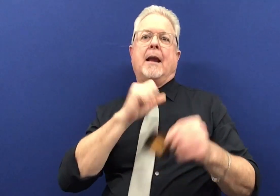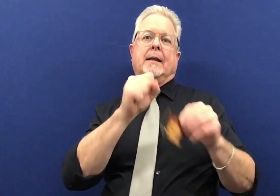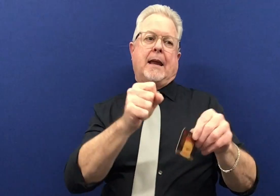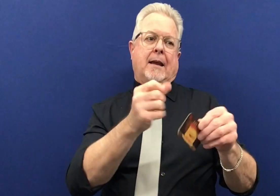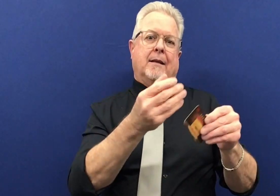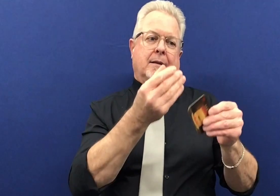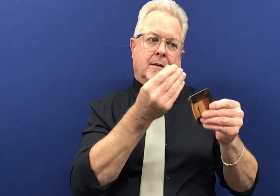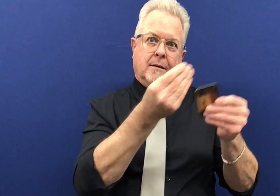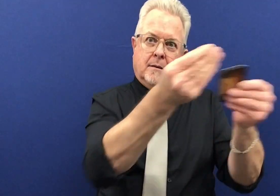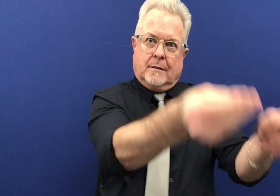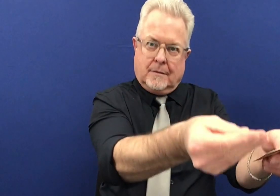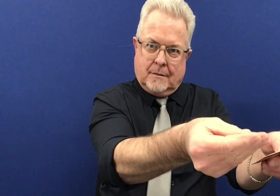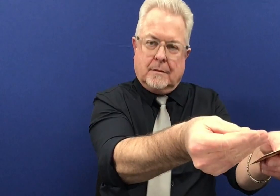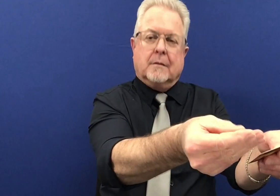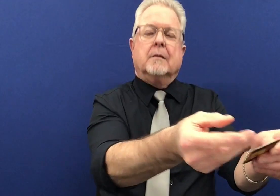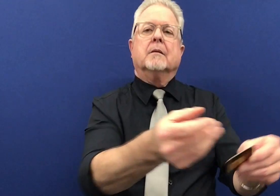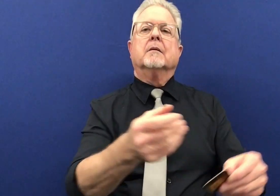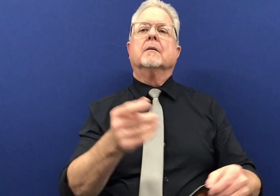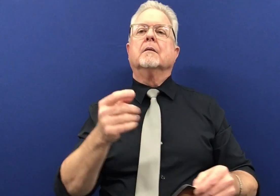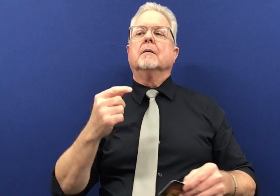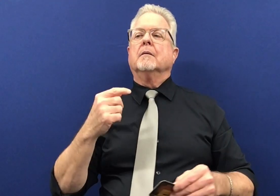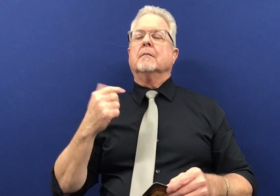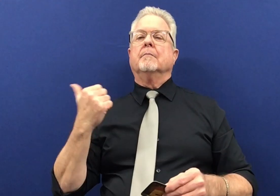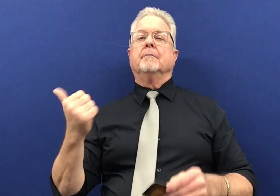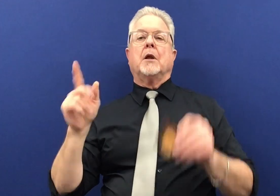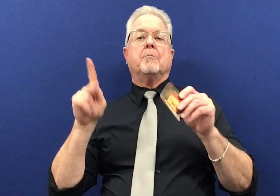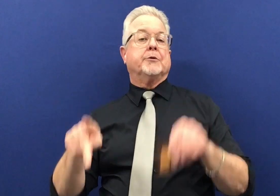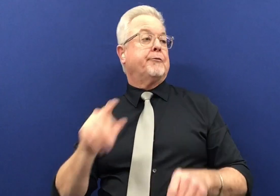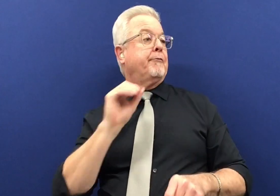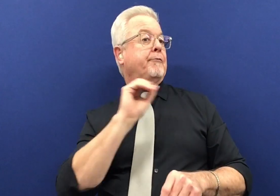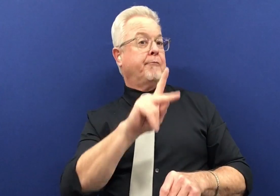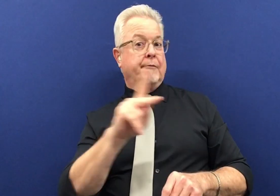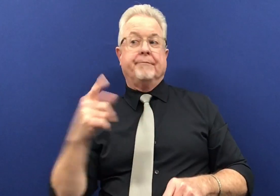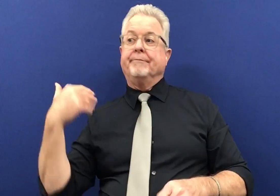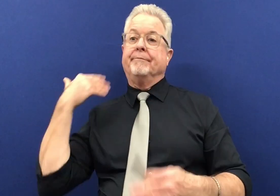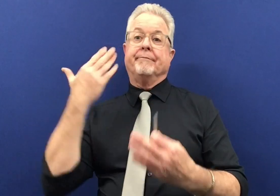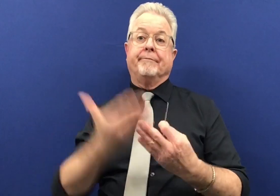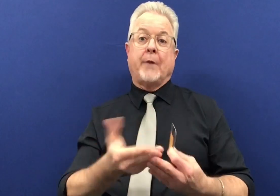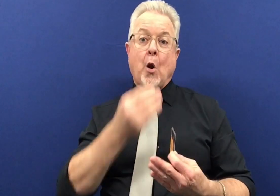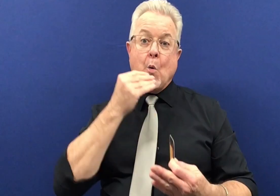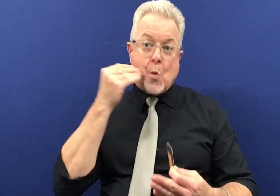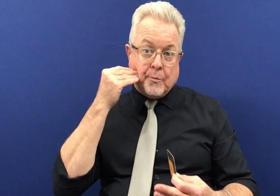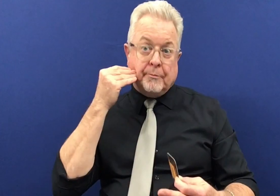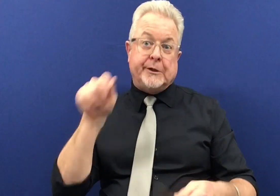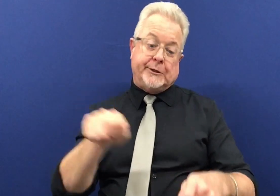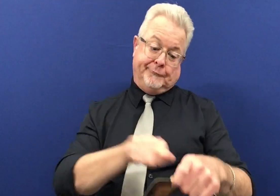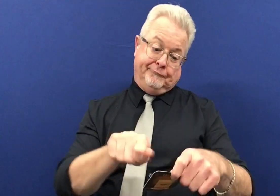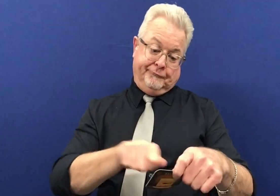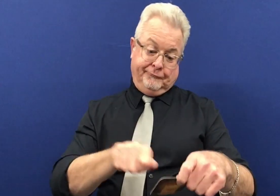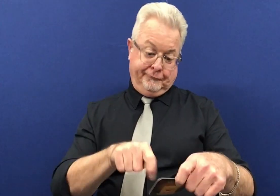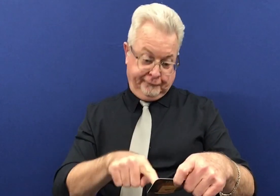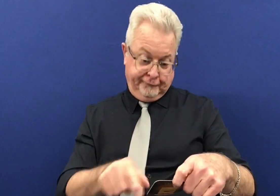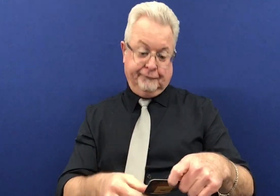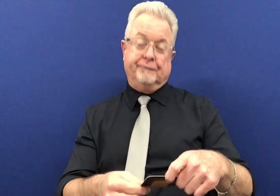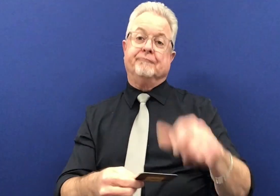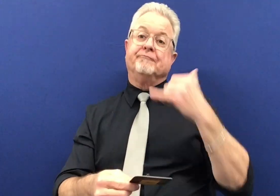then I can give those cards to my nieces and so the person got home and was ready to